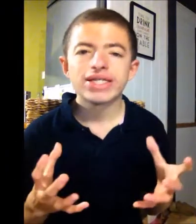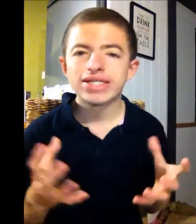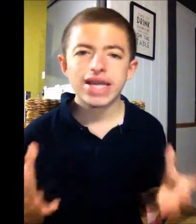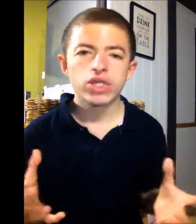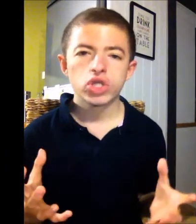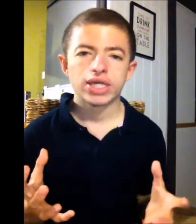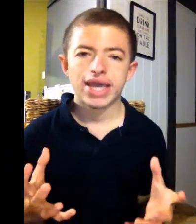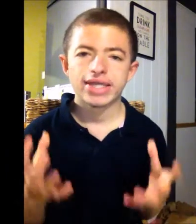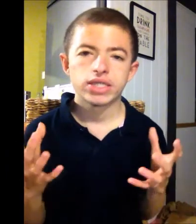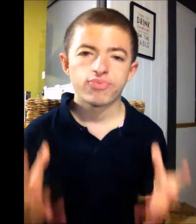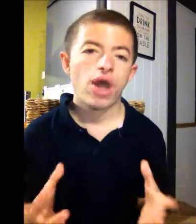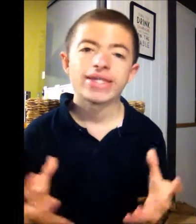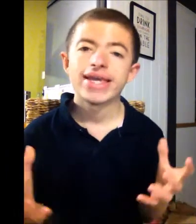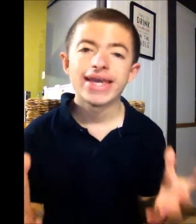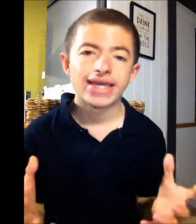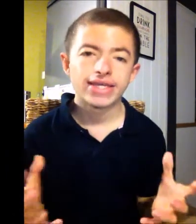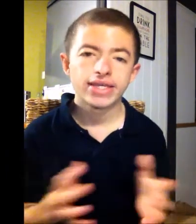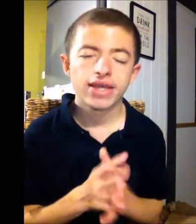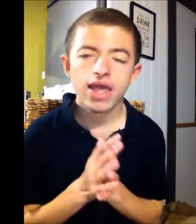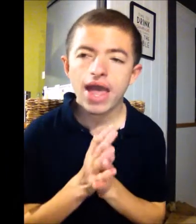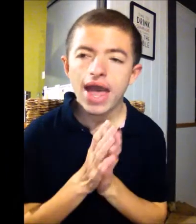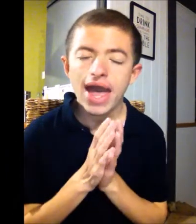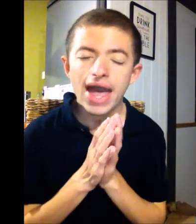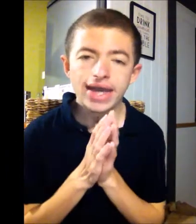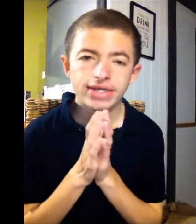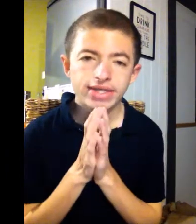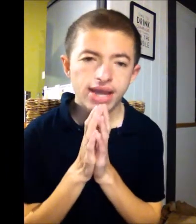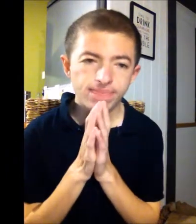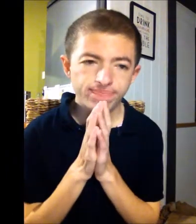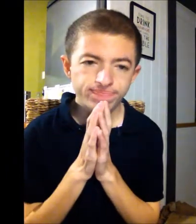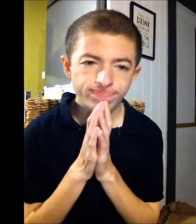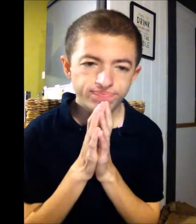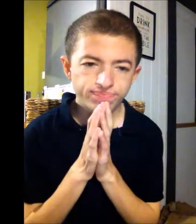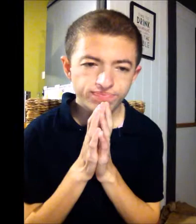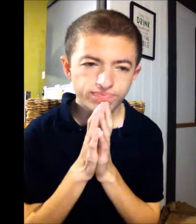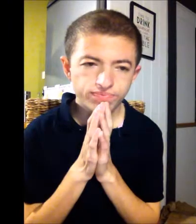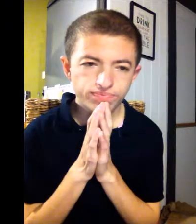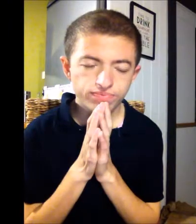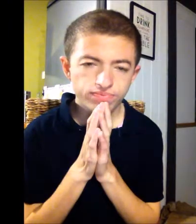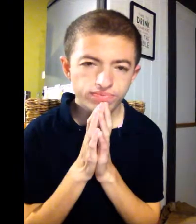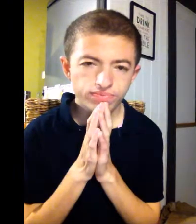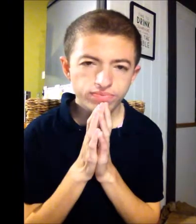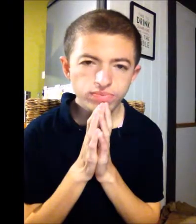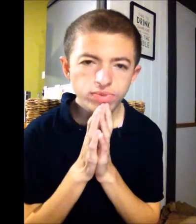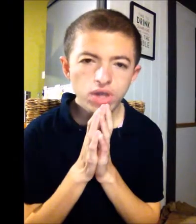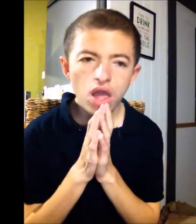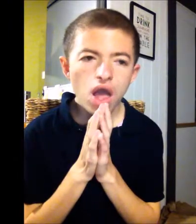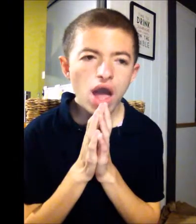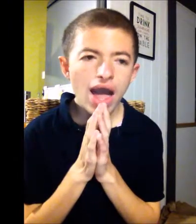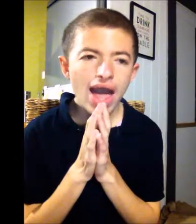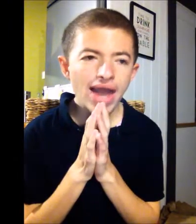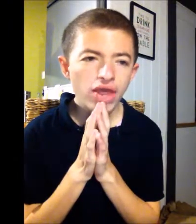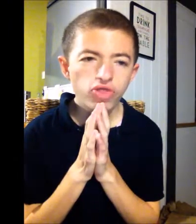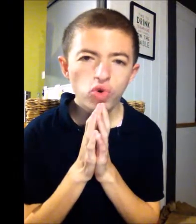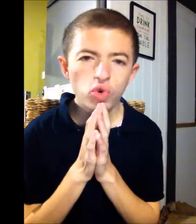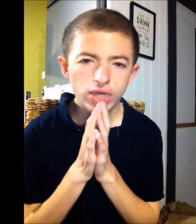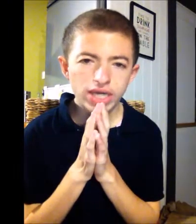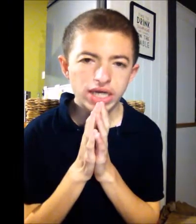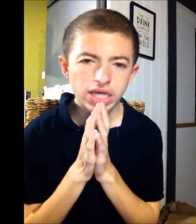essentially a surprise hit. And, um... And I thought in,